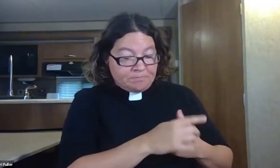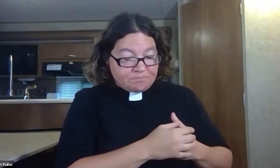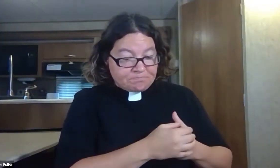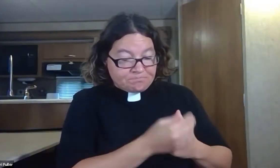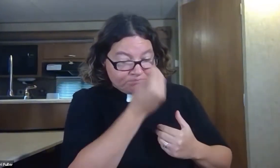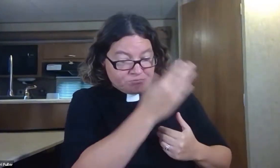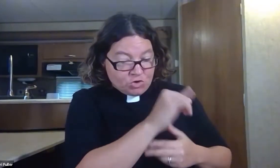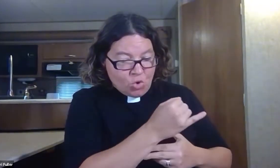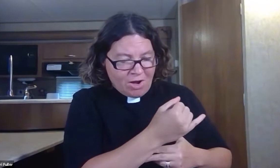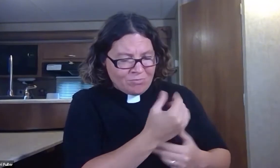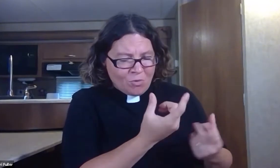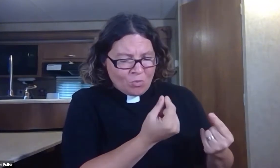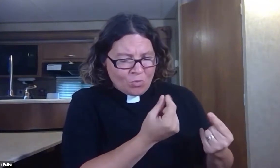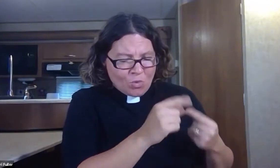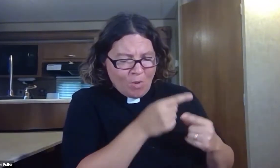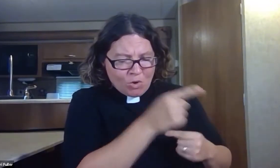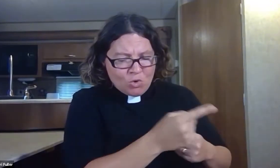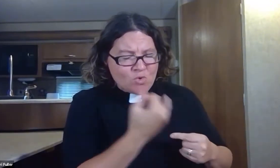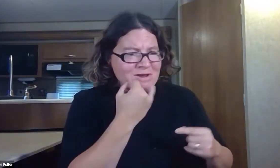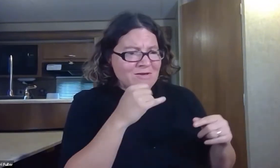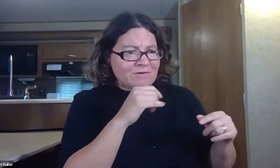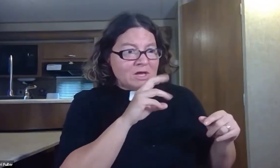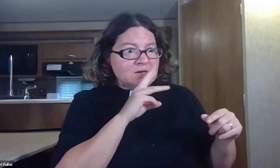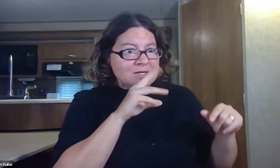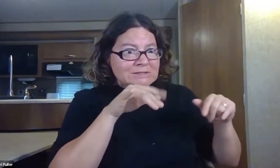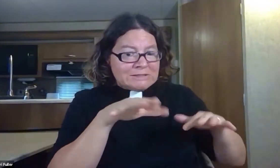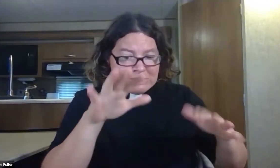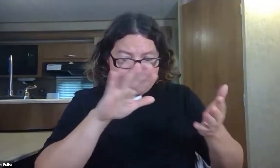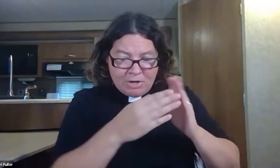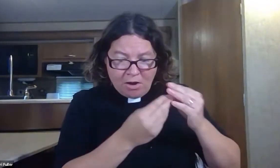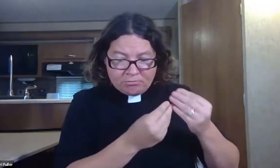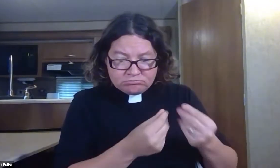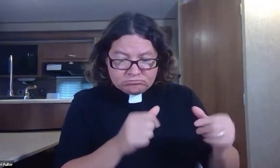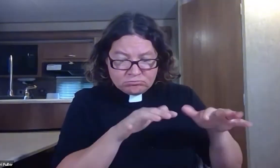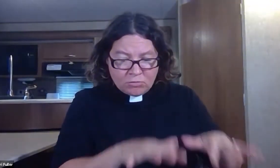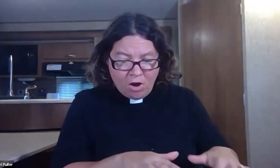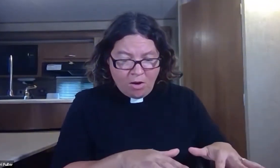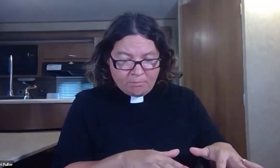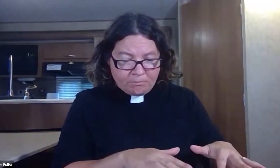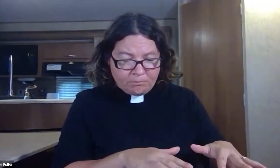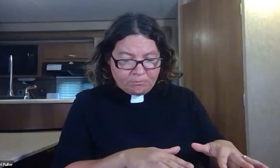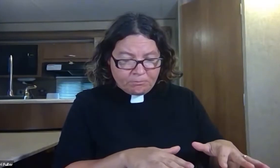They said to him, What will we do about the sea that will become calm around us?